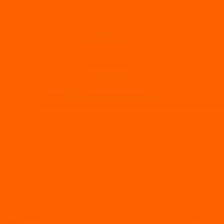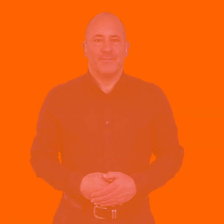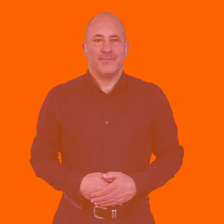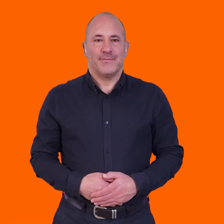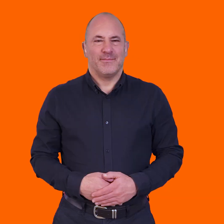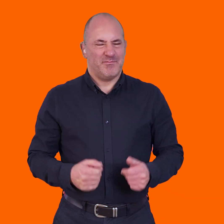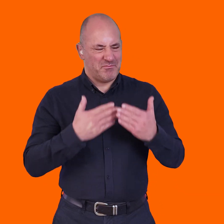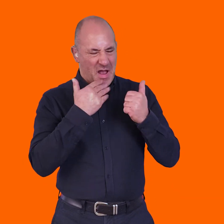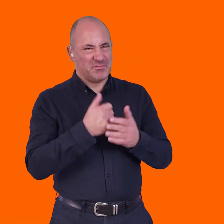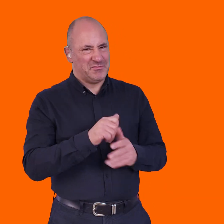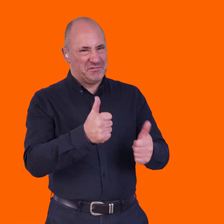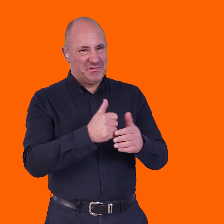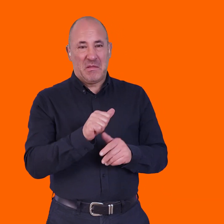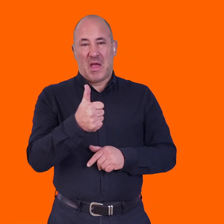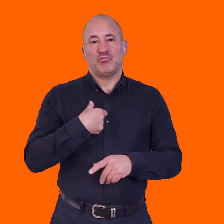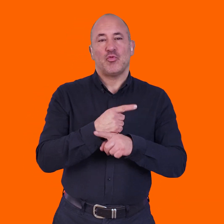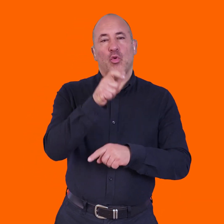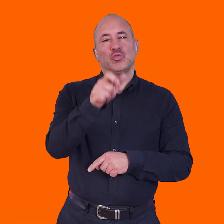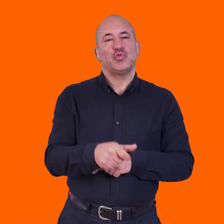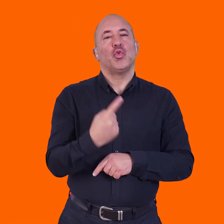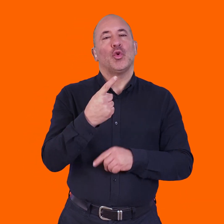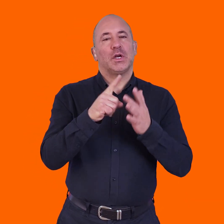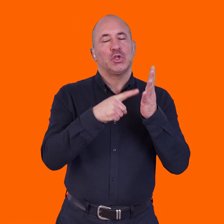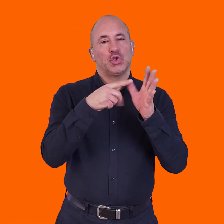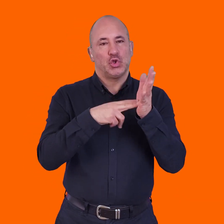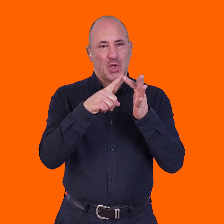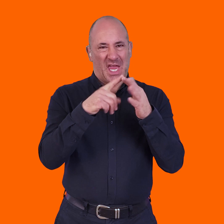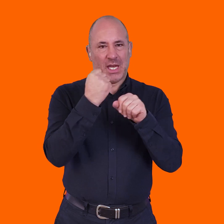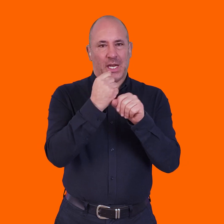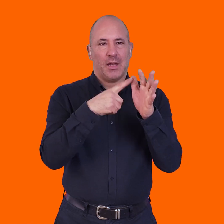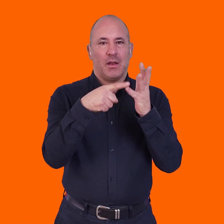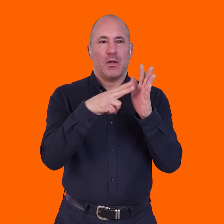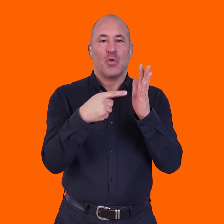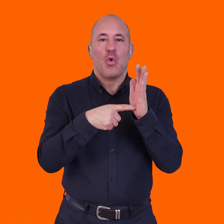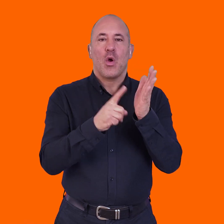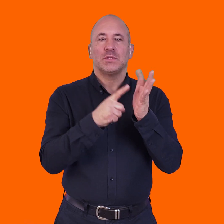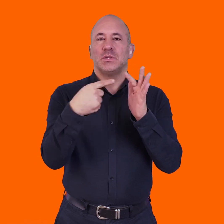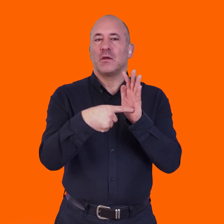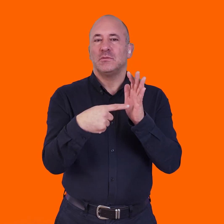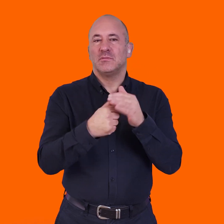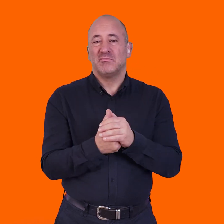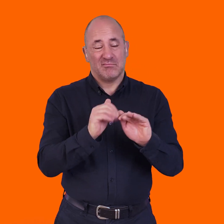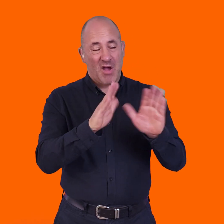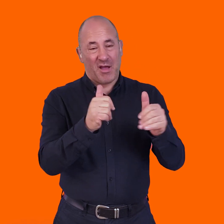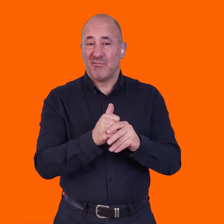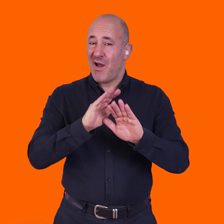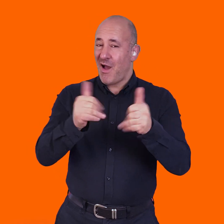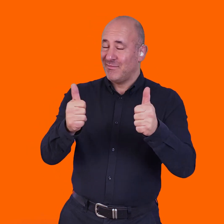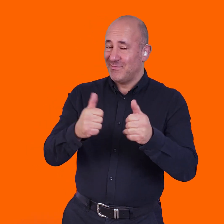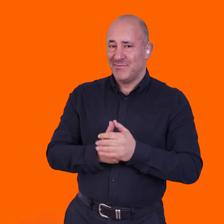Thanks, Robert. That was great. Next, I speak to artist Jane Galtlett. Hiya, Jane. Hiya, Mandy. How